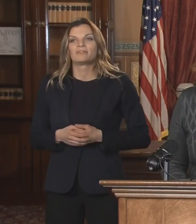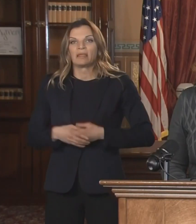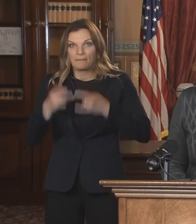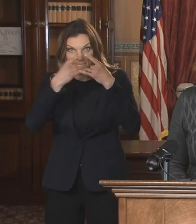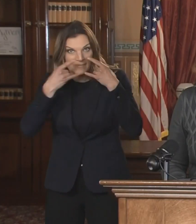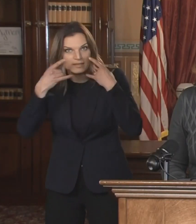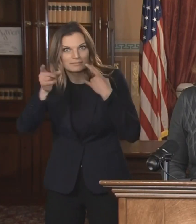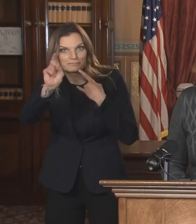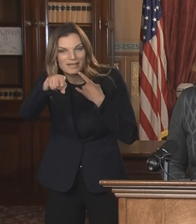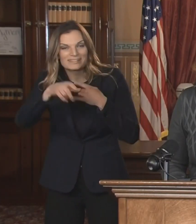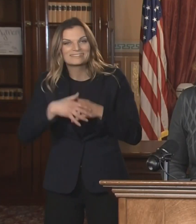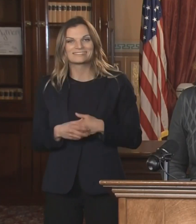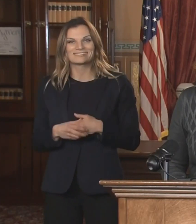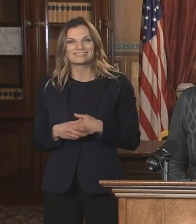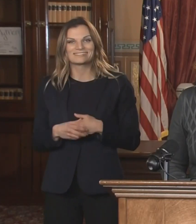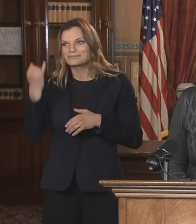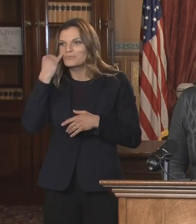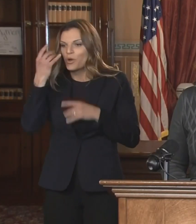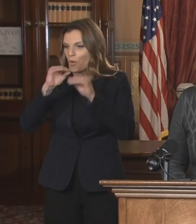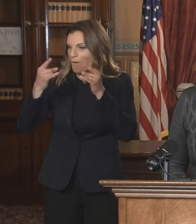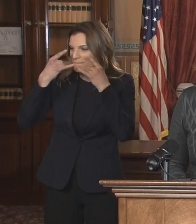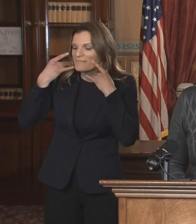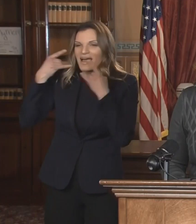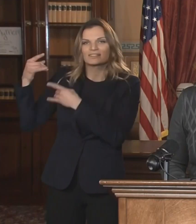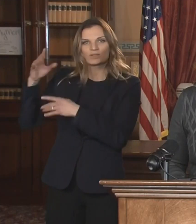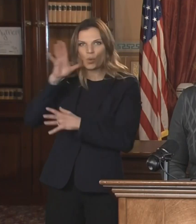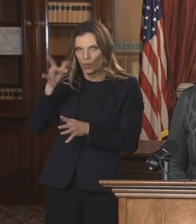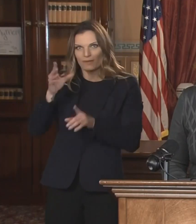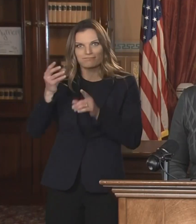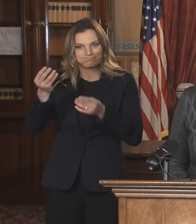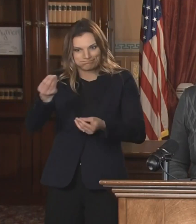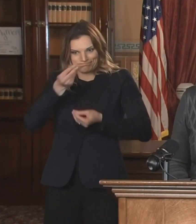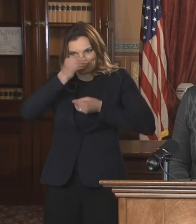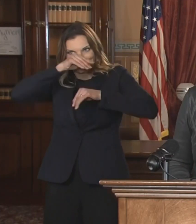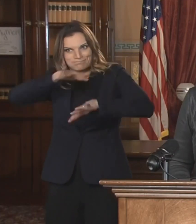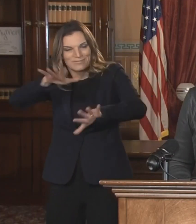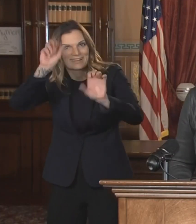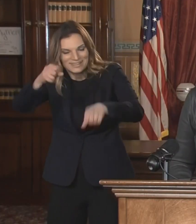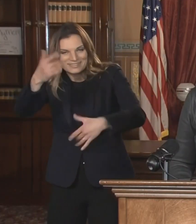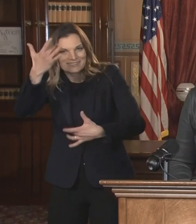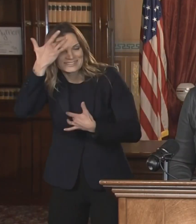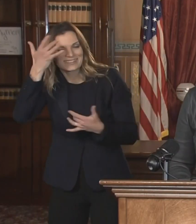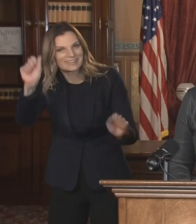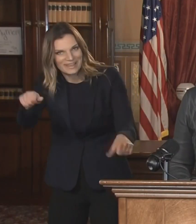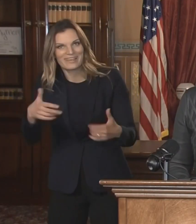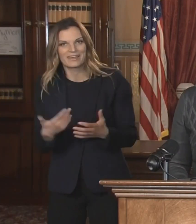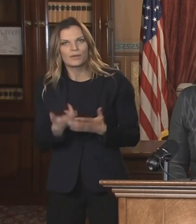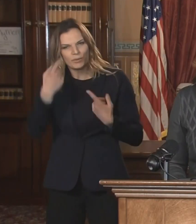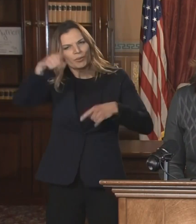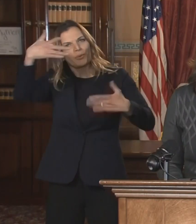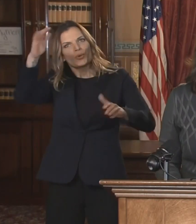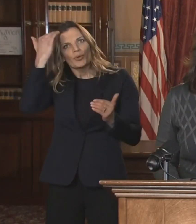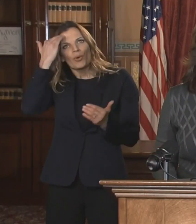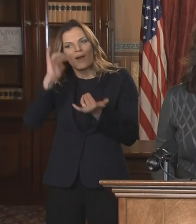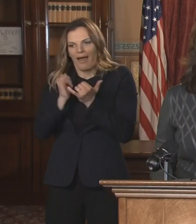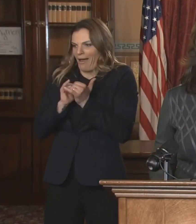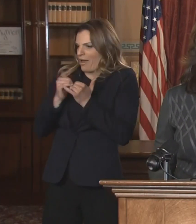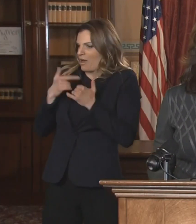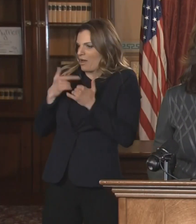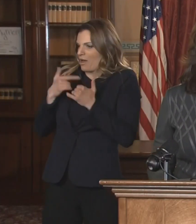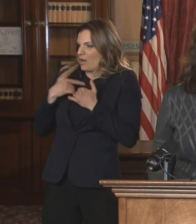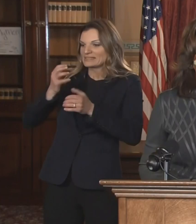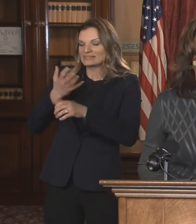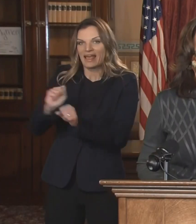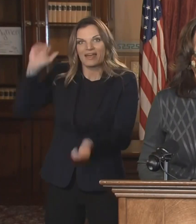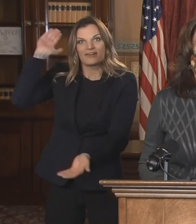that are maskless, especially anywhere, really, if you're together and maskless, it's inherently dangerous. And so if